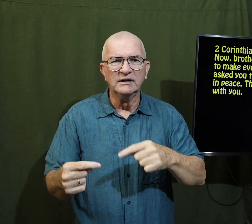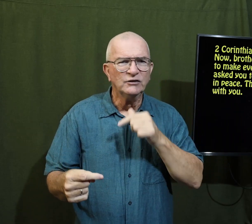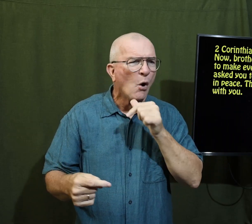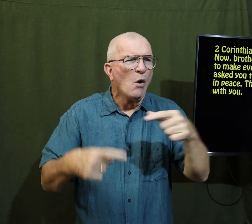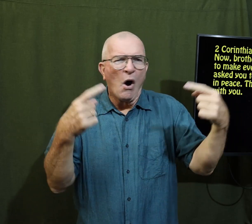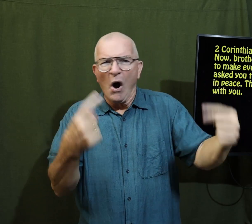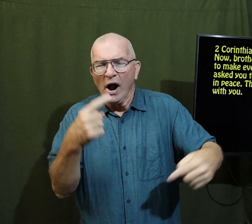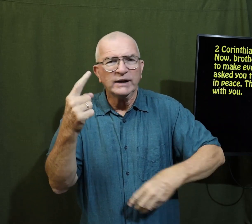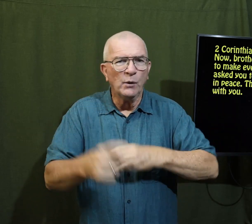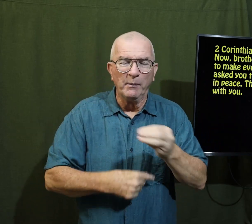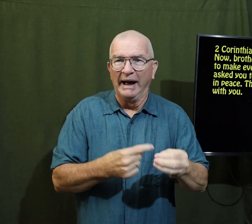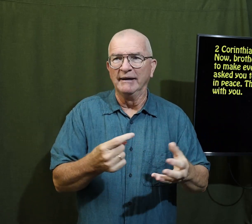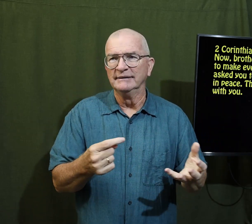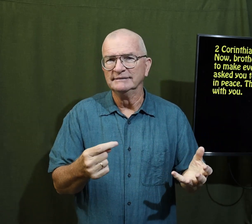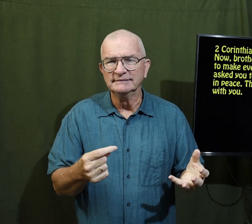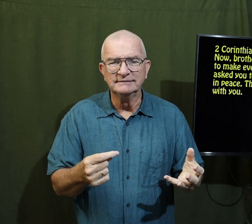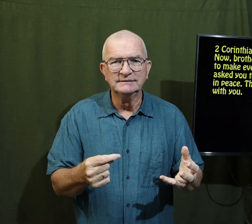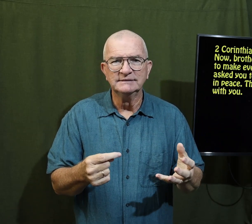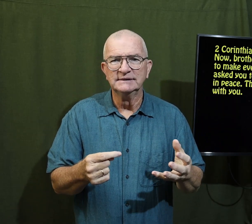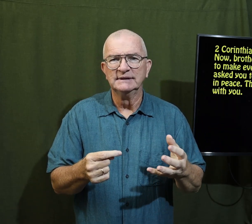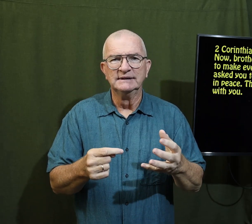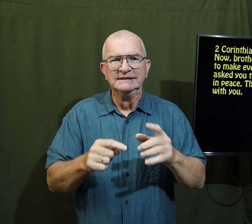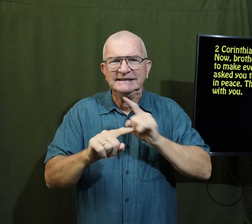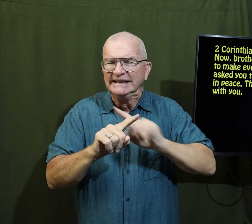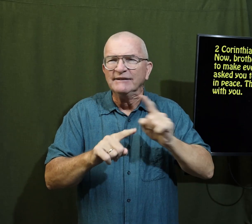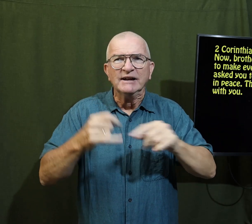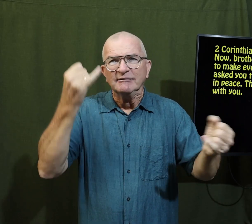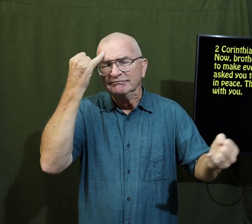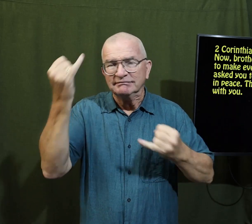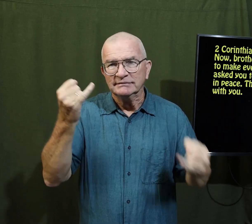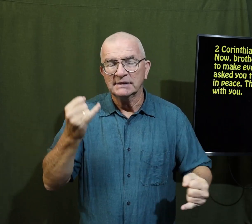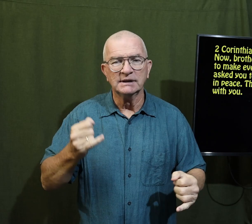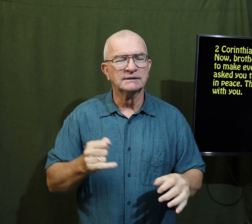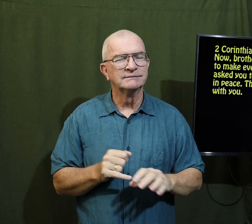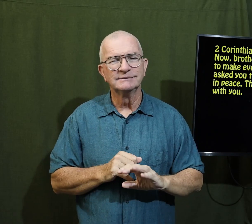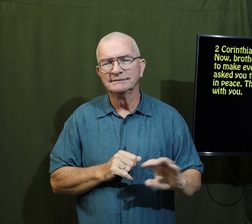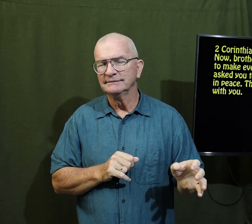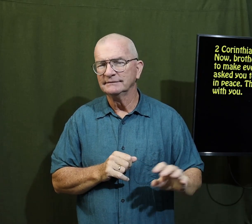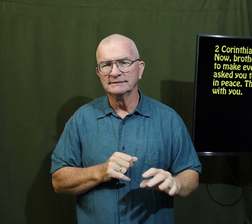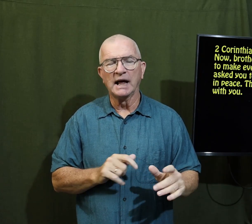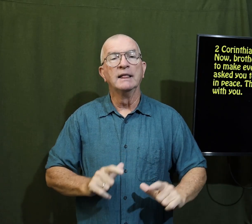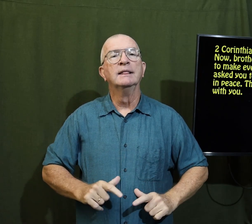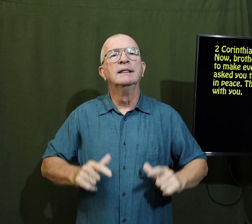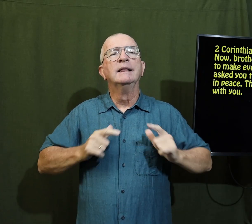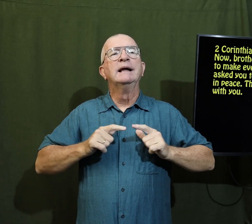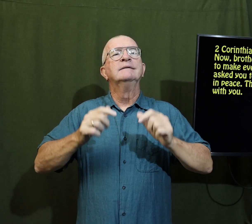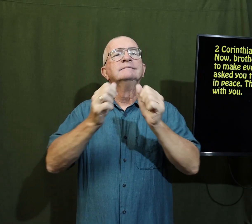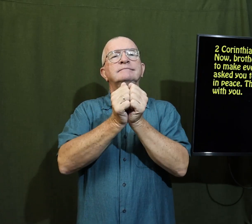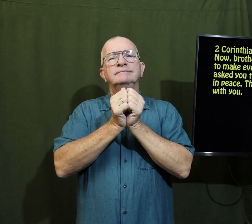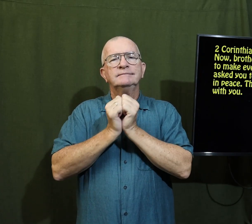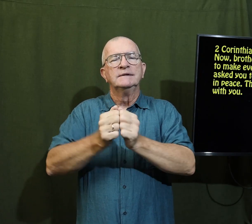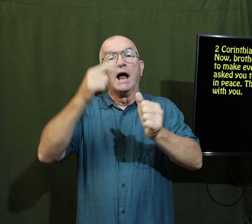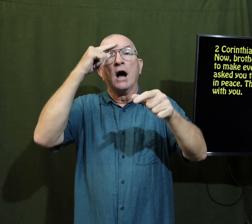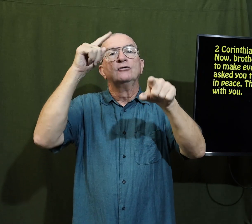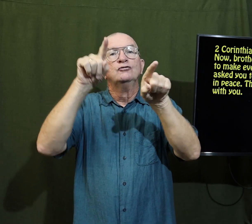don't argue about different ideas live together